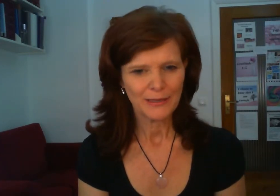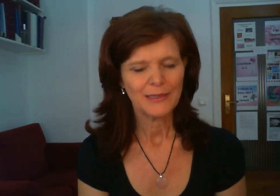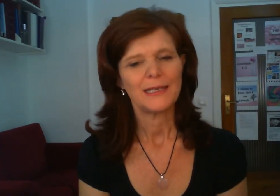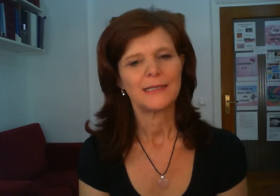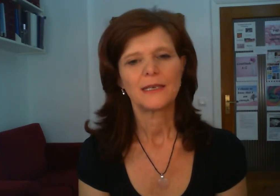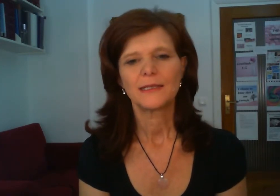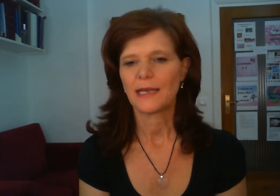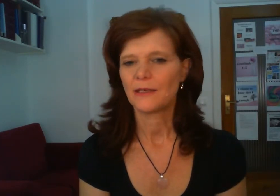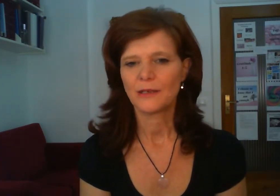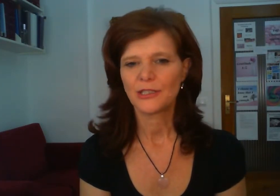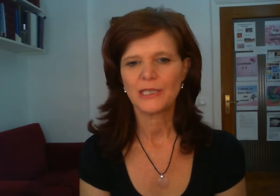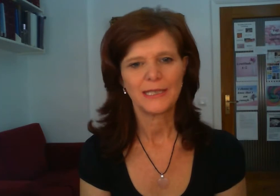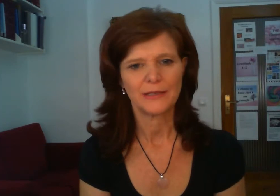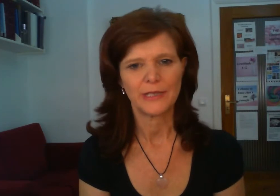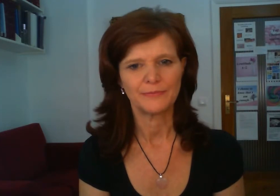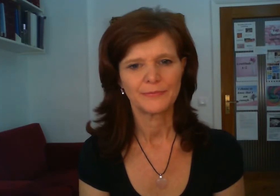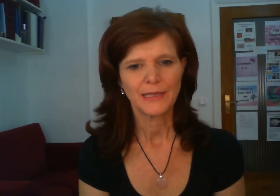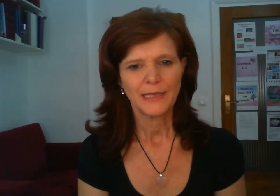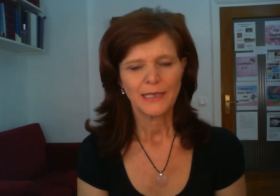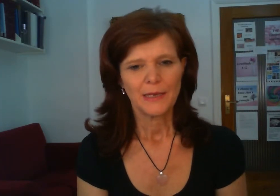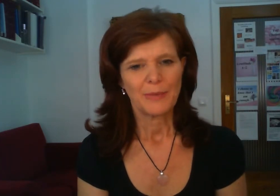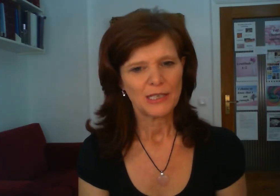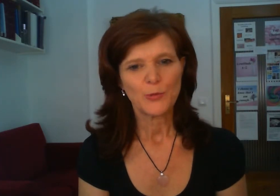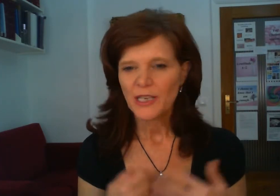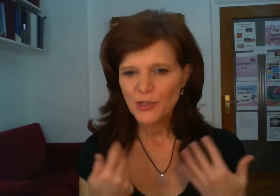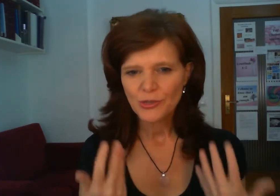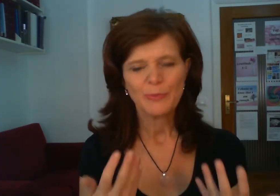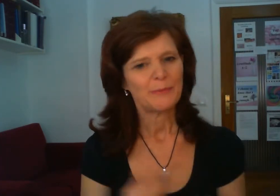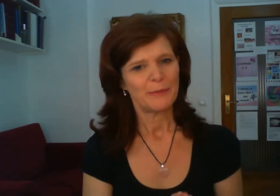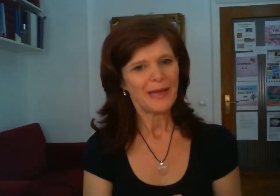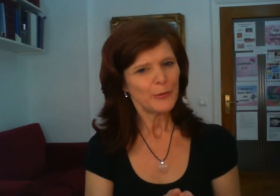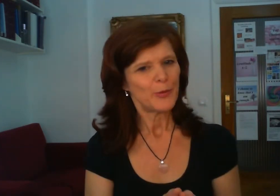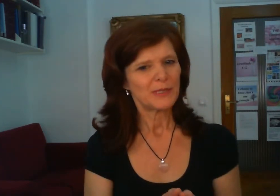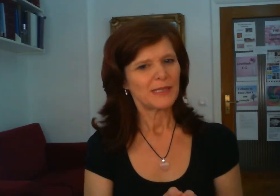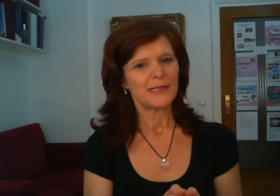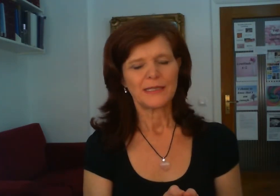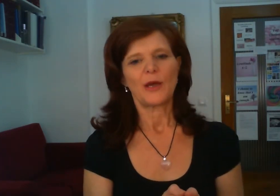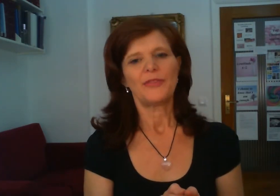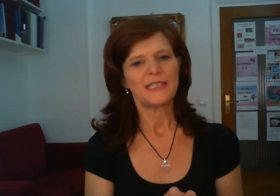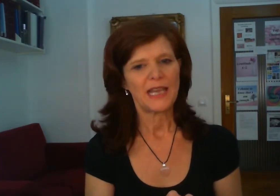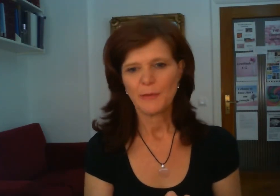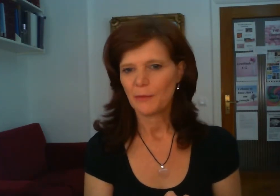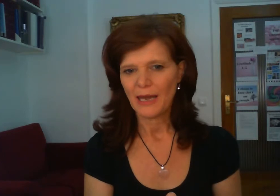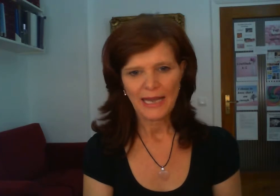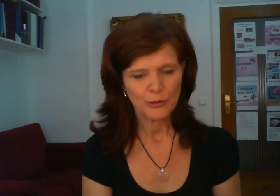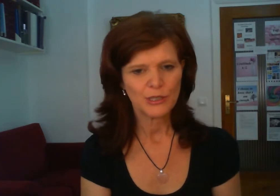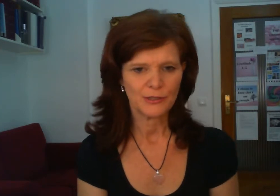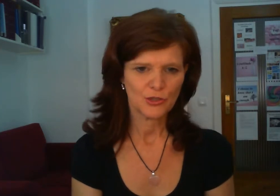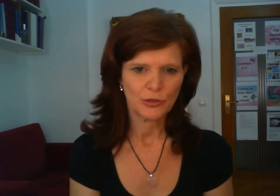is technology terror because when i talk to people about websites this came up loud and strong